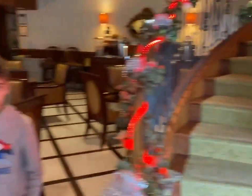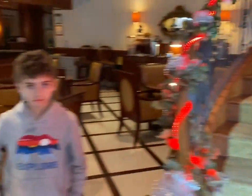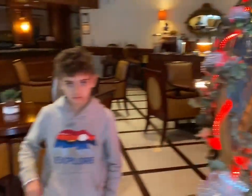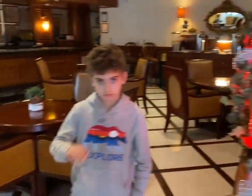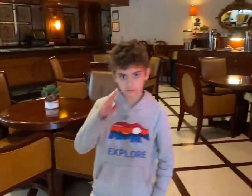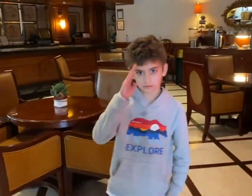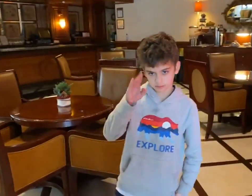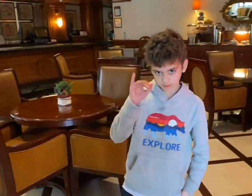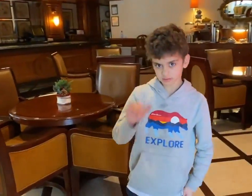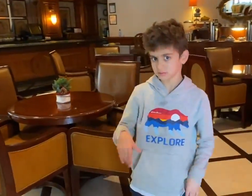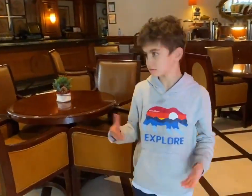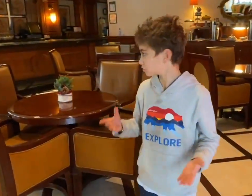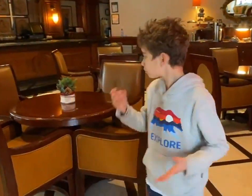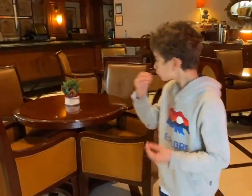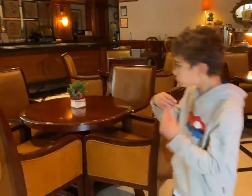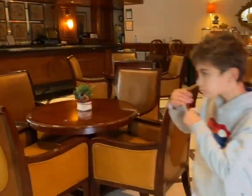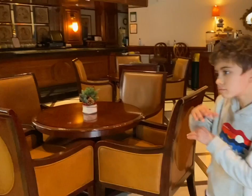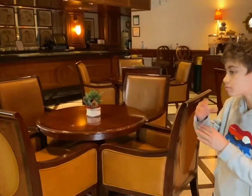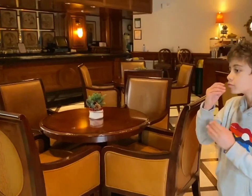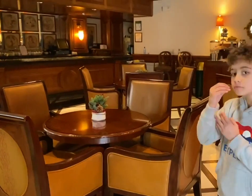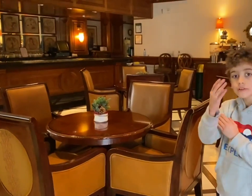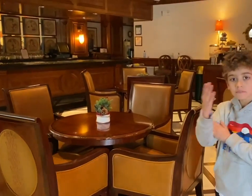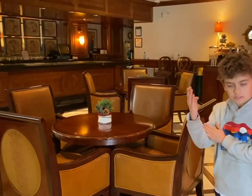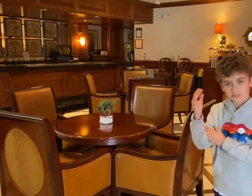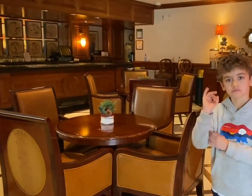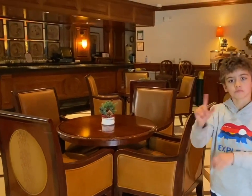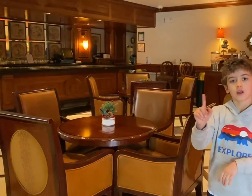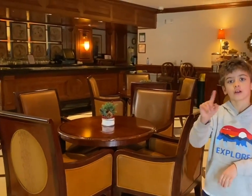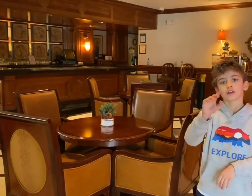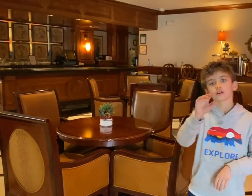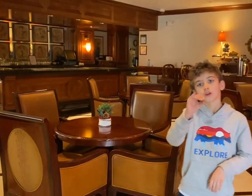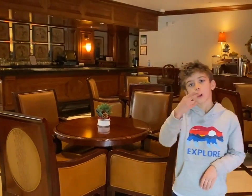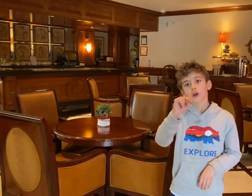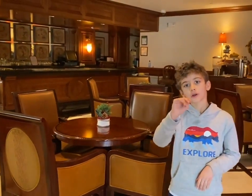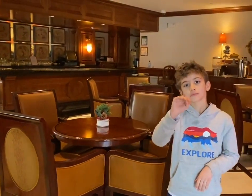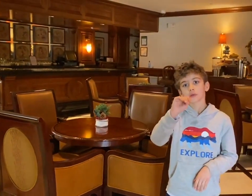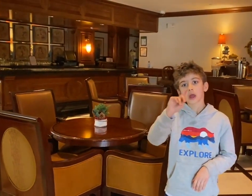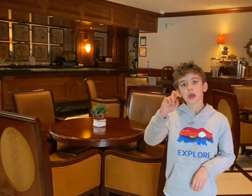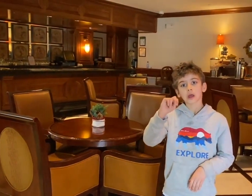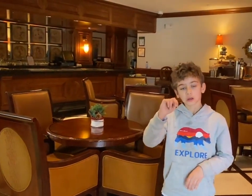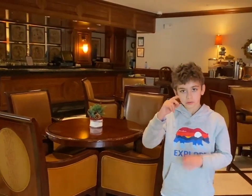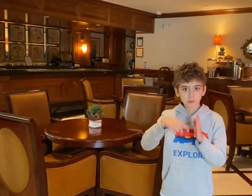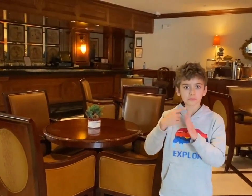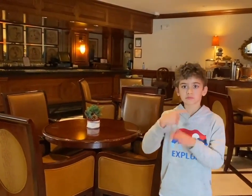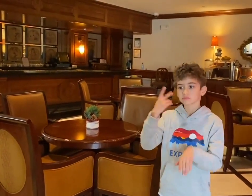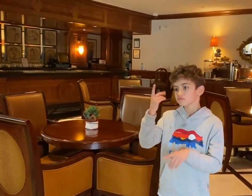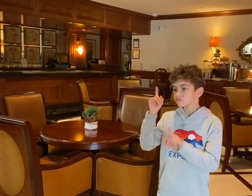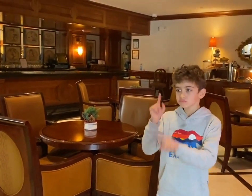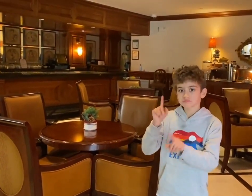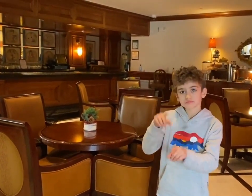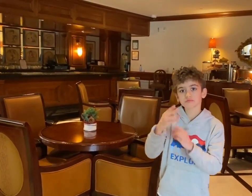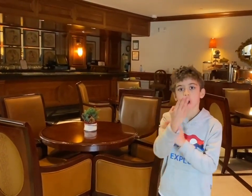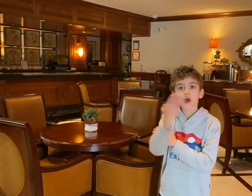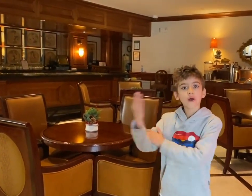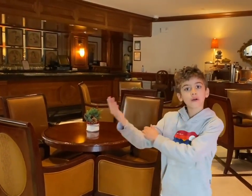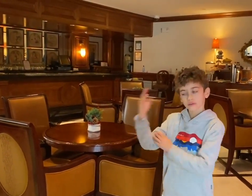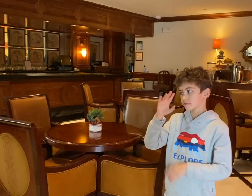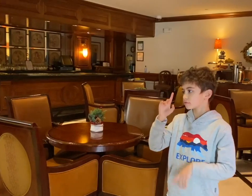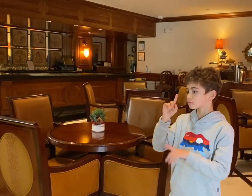Here we have the restaurant where breakfast is held every morning. This is where John came to mingle with the people of the city just to say hi,